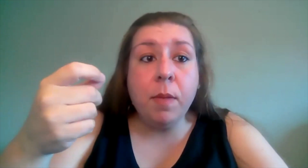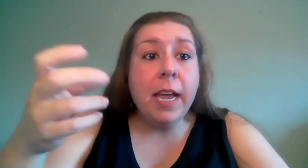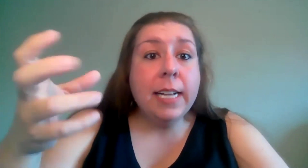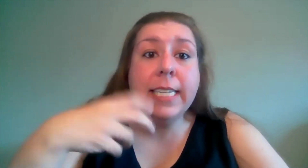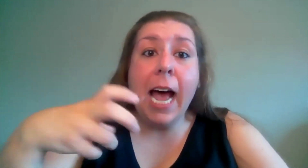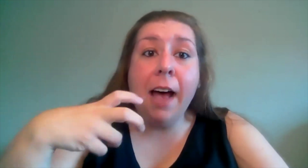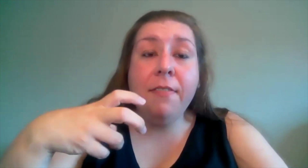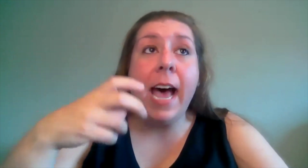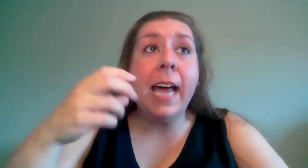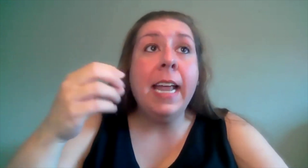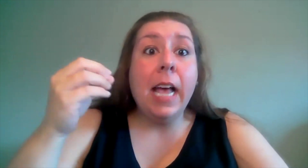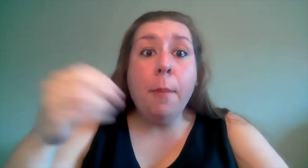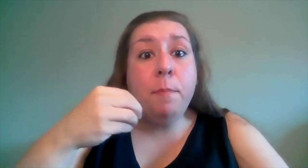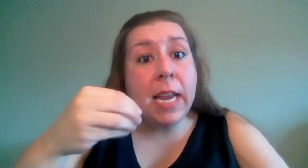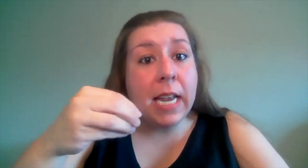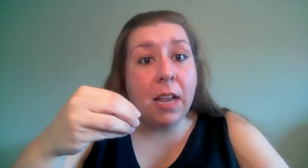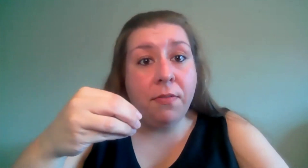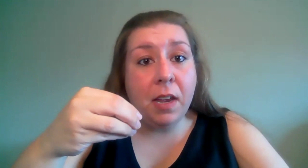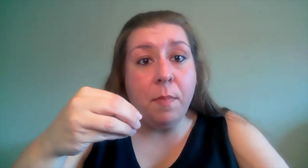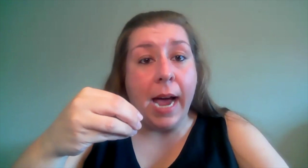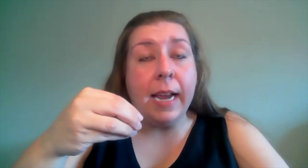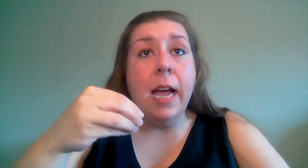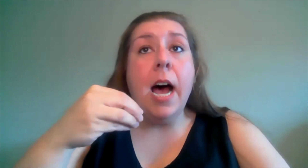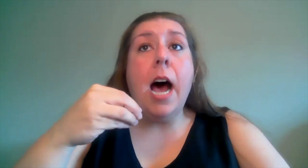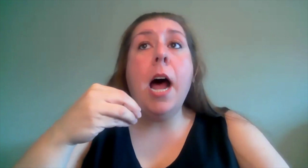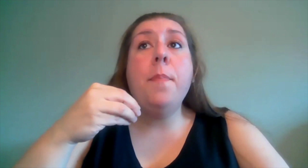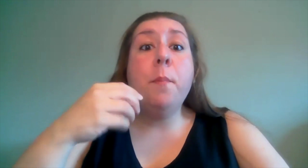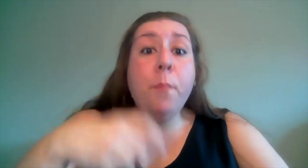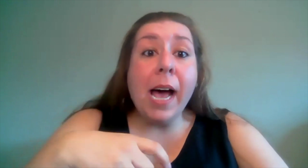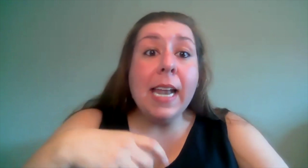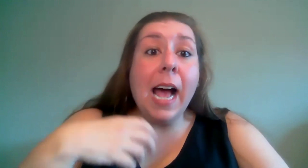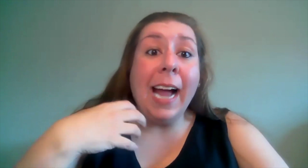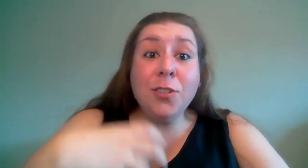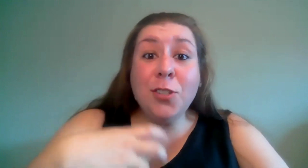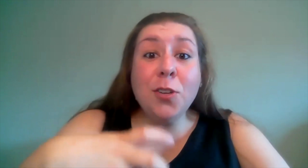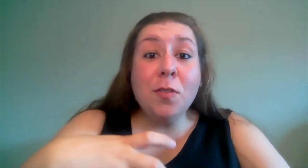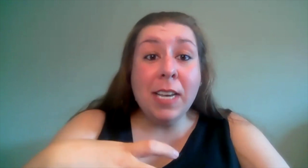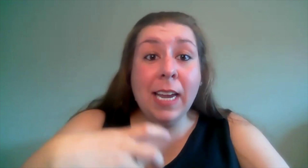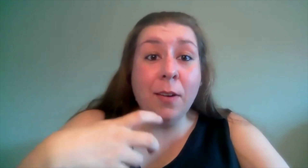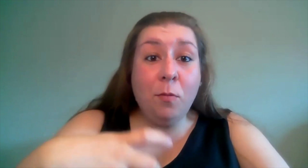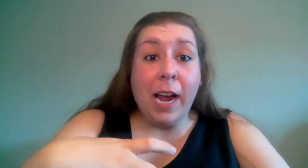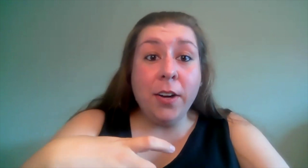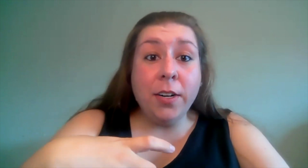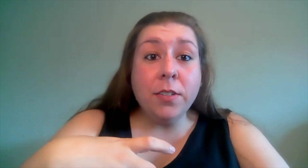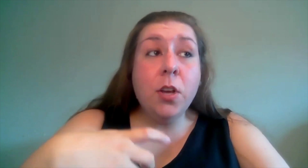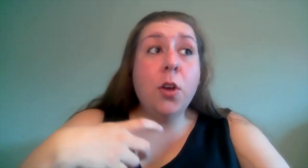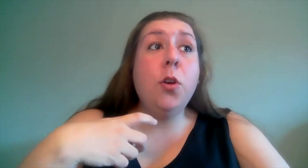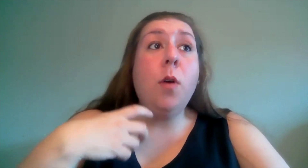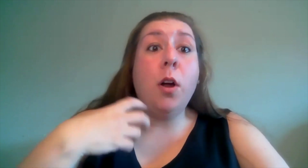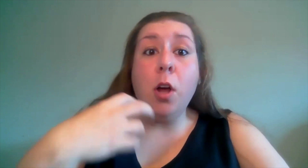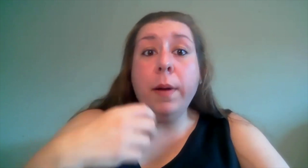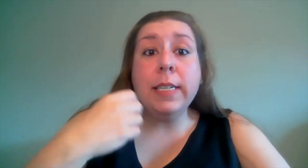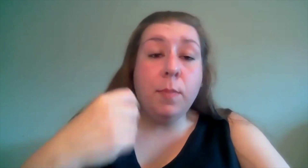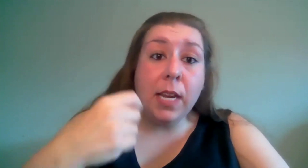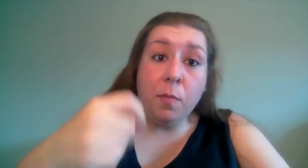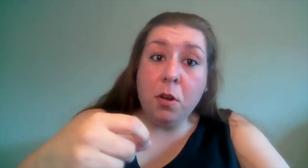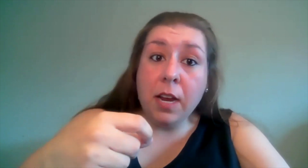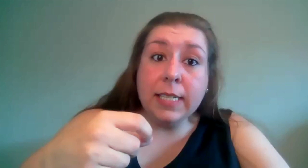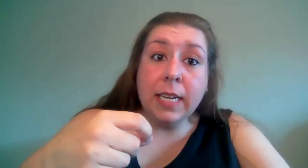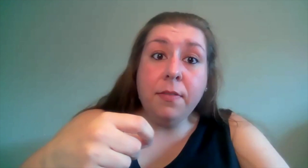to have that immediate feedback um but i do need writers who are going to be communicative